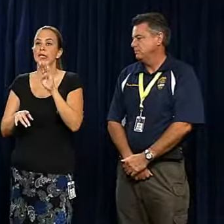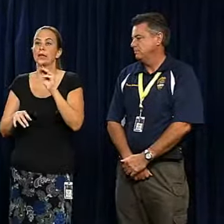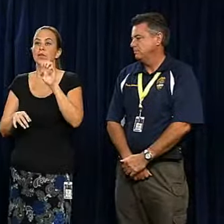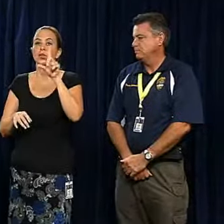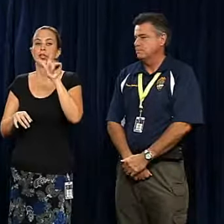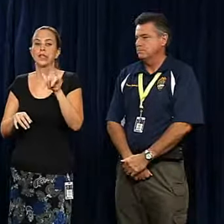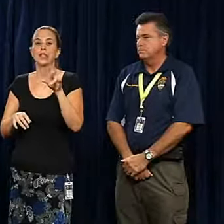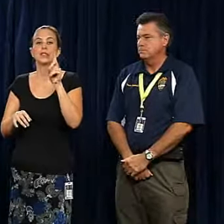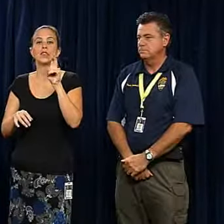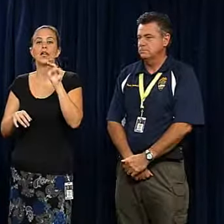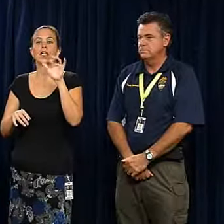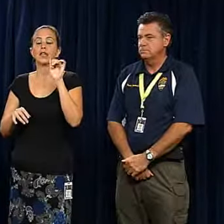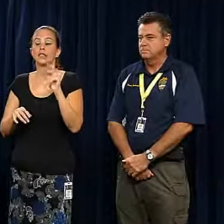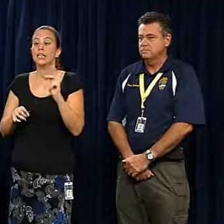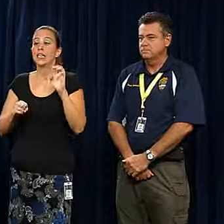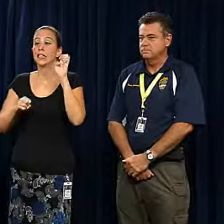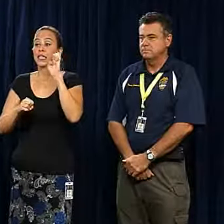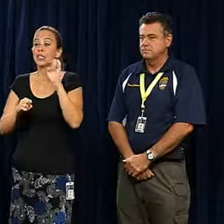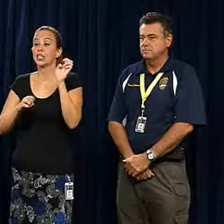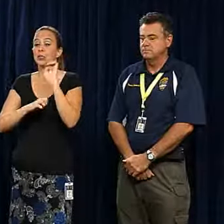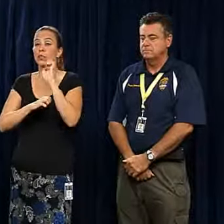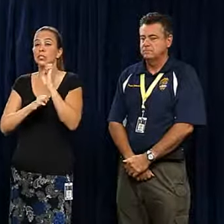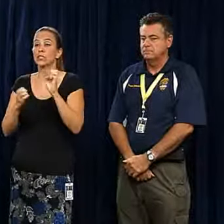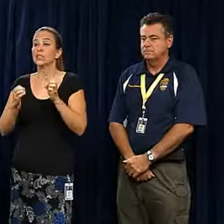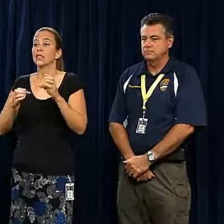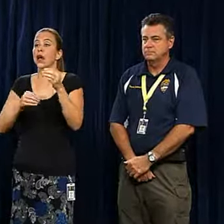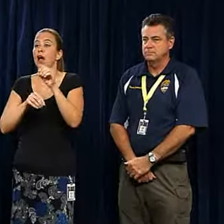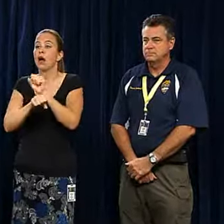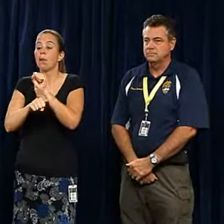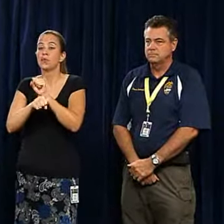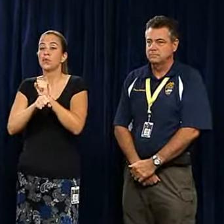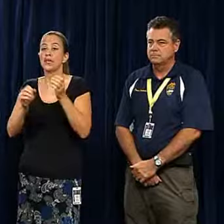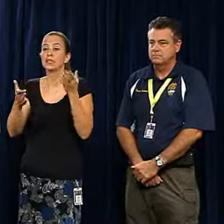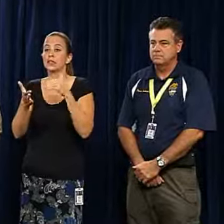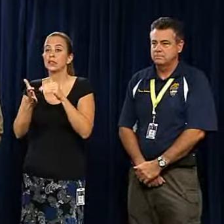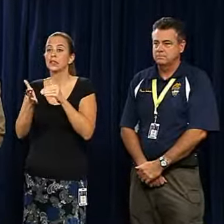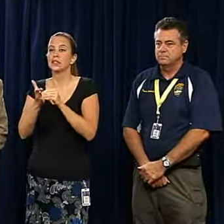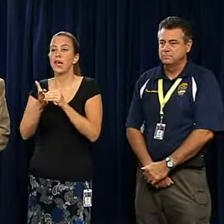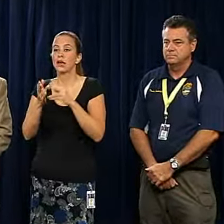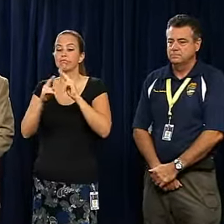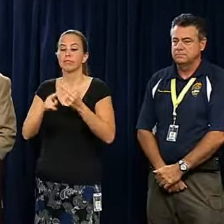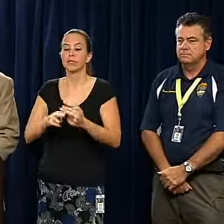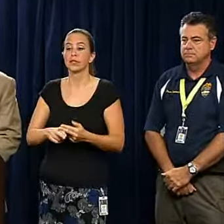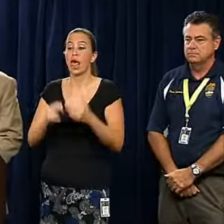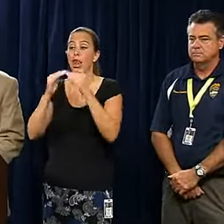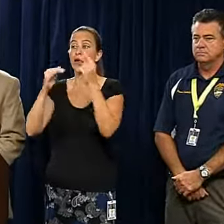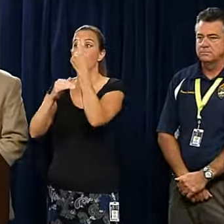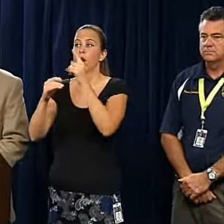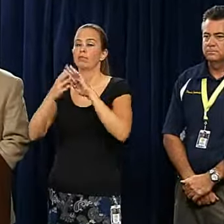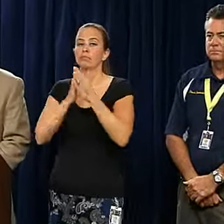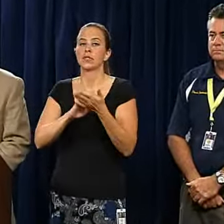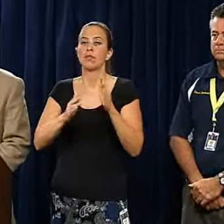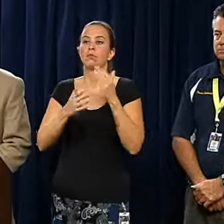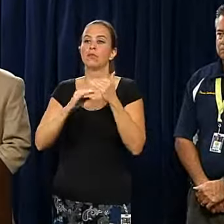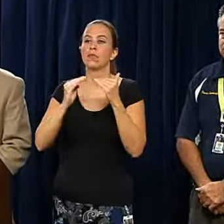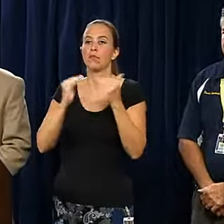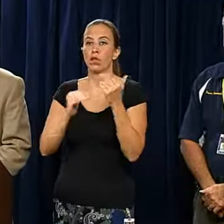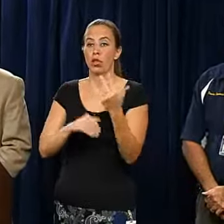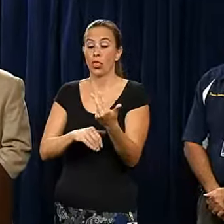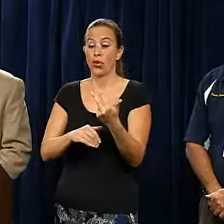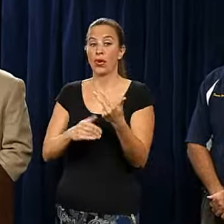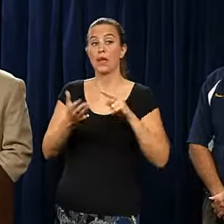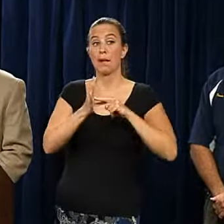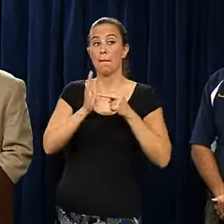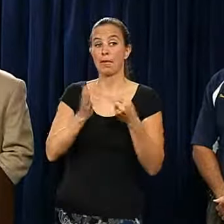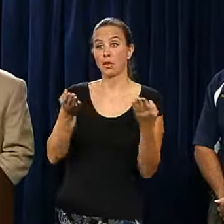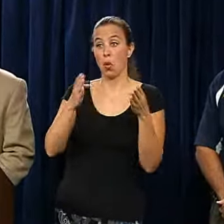The Emergency Operations Center will be downgrading from a Level 1 to a Level 3. That means we will close at